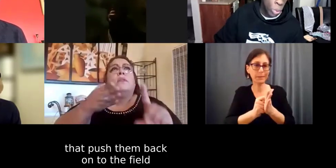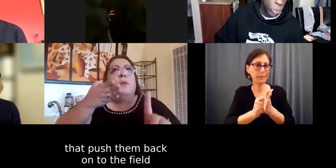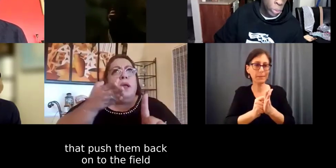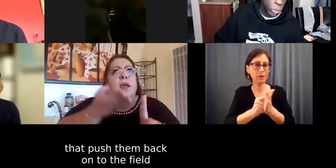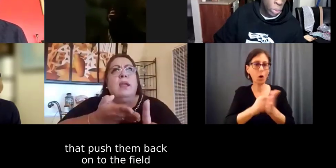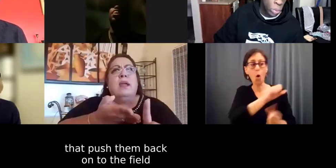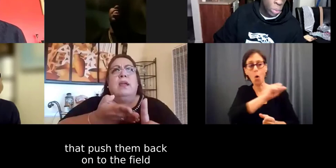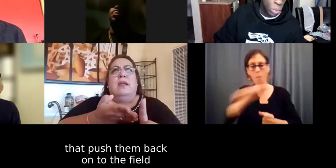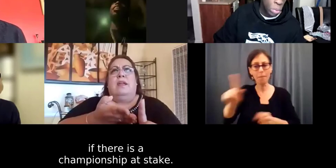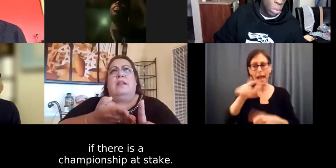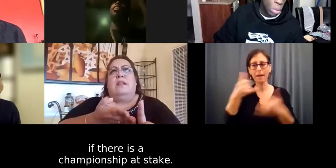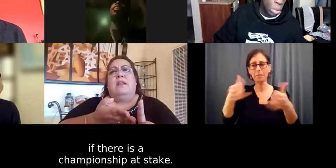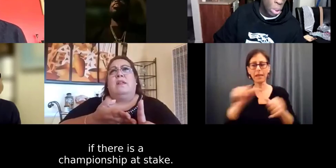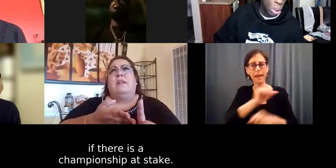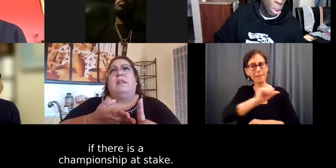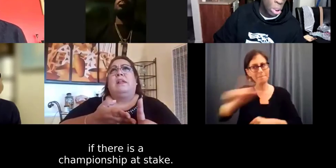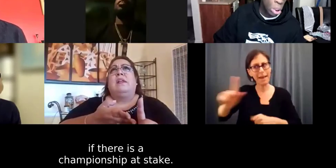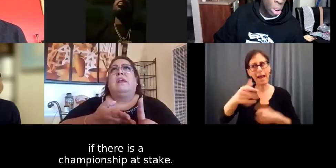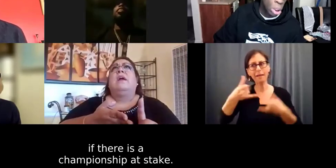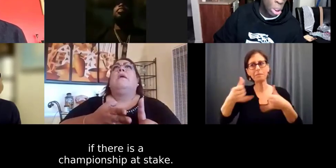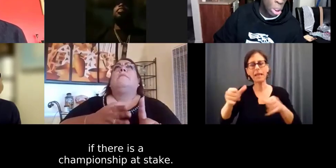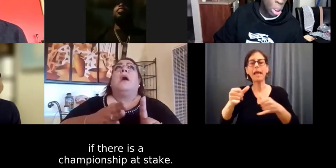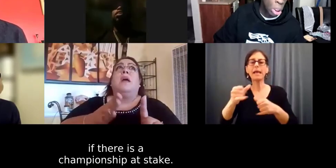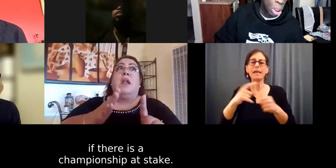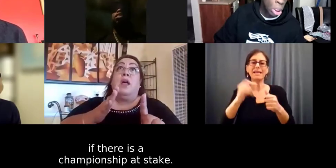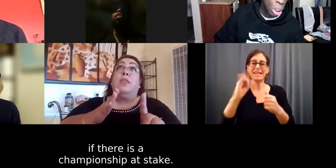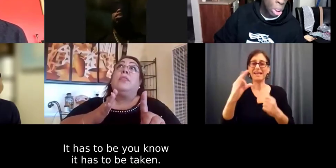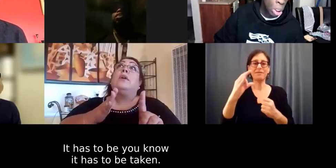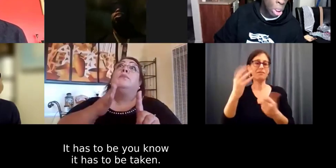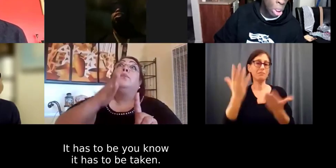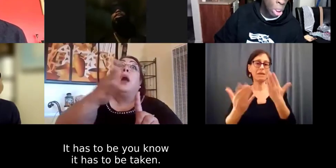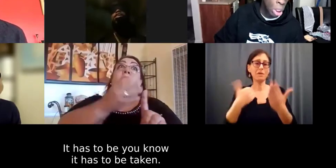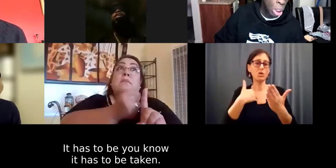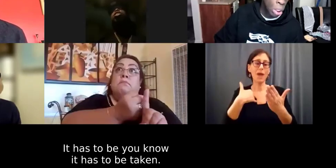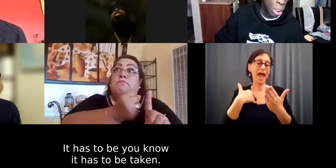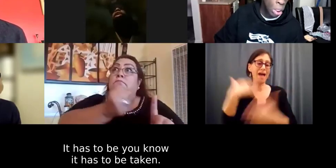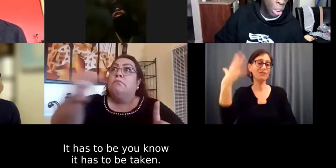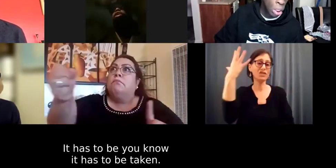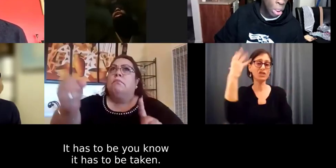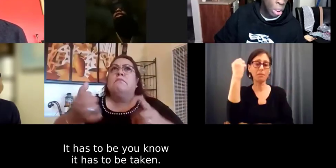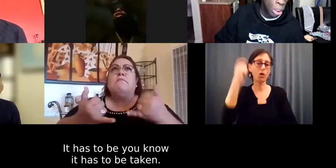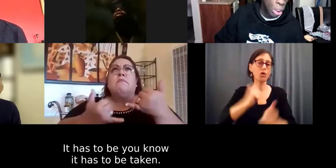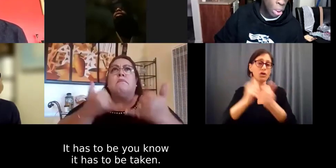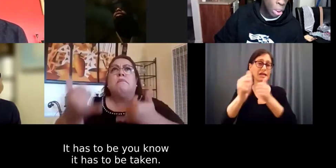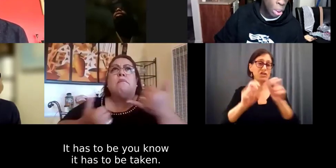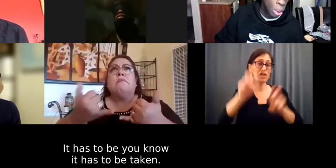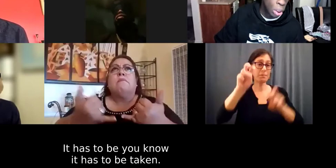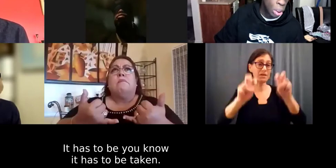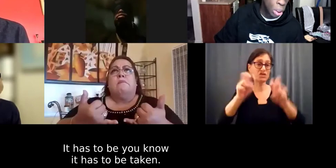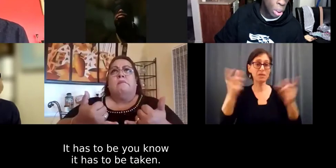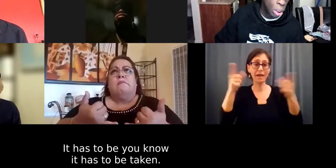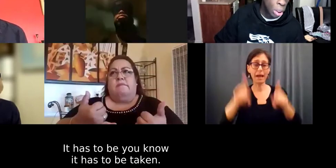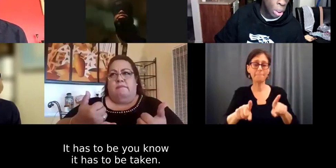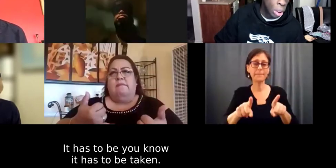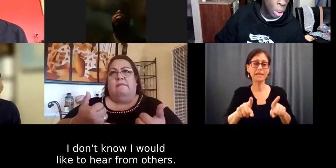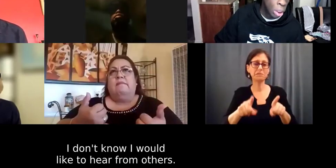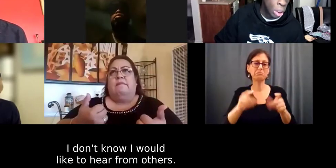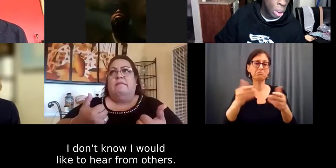them back onto the field if there's a championship at stake it has to be um you know it has to be taken